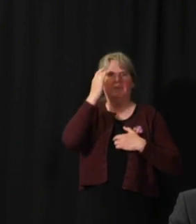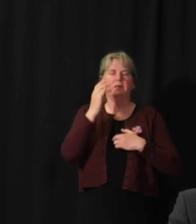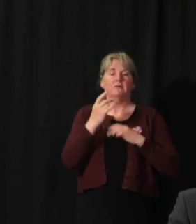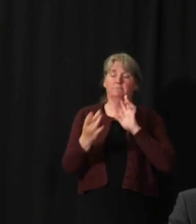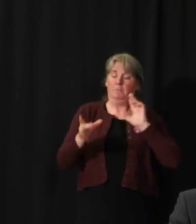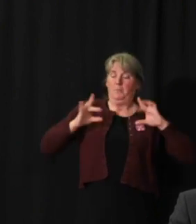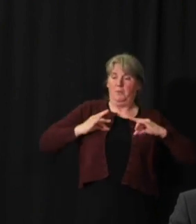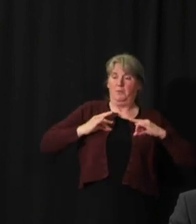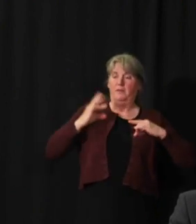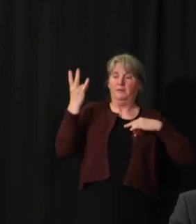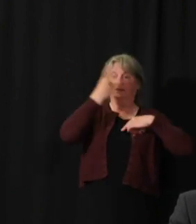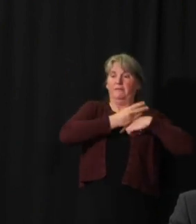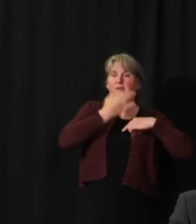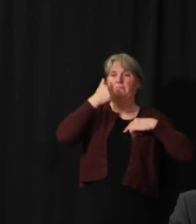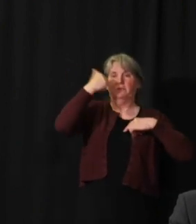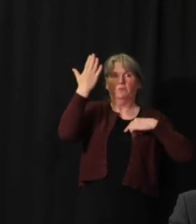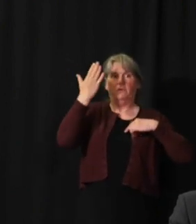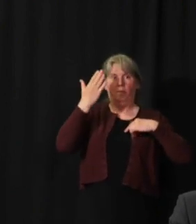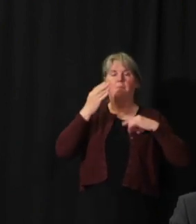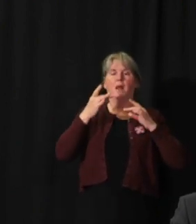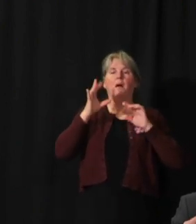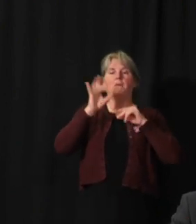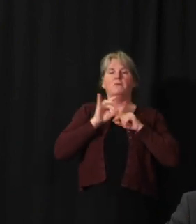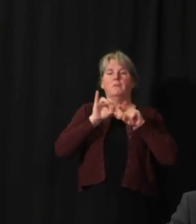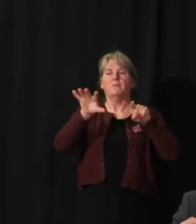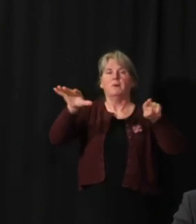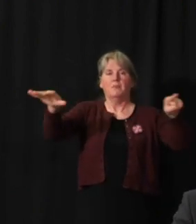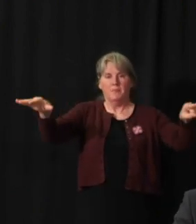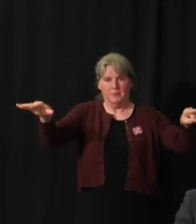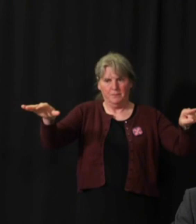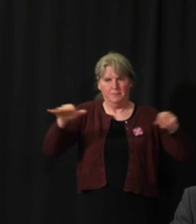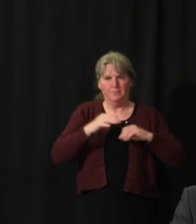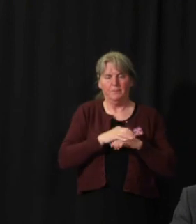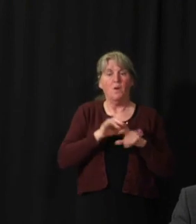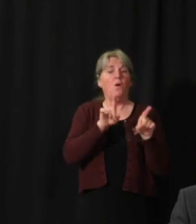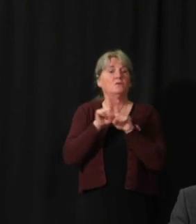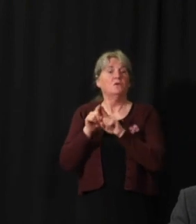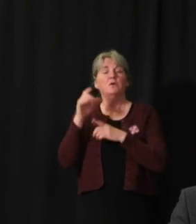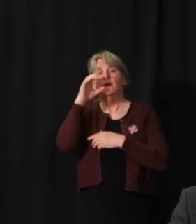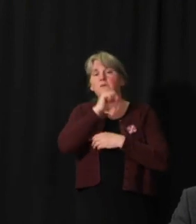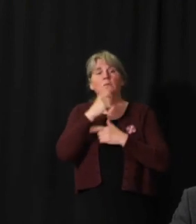It also assumes that people who have recovered are now immune and don't become reinfected.